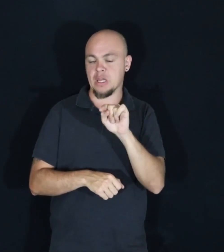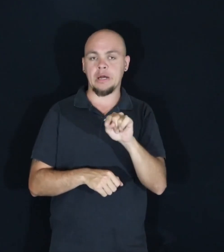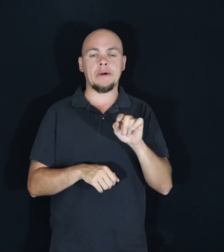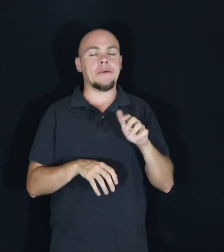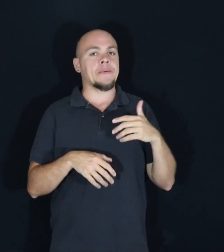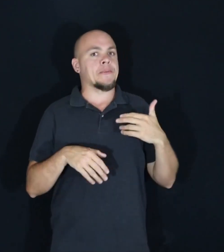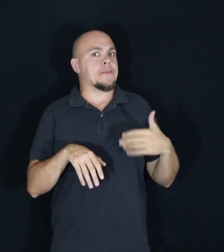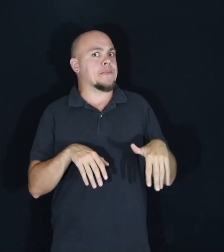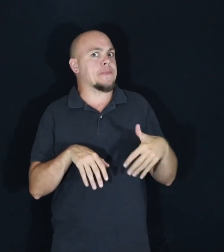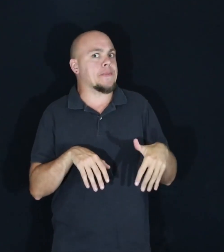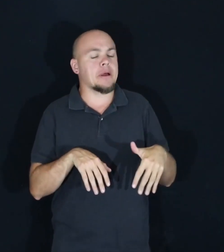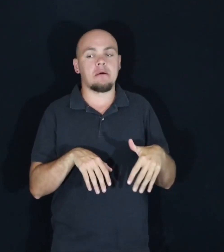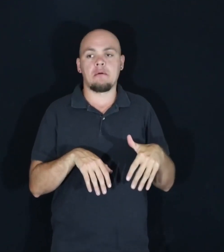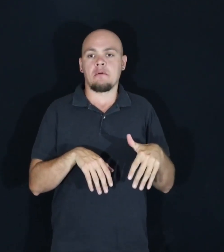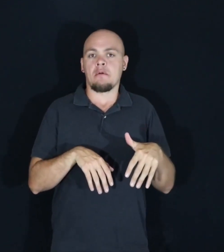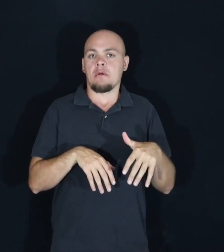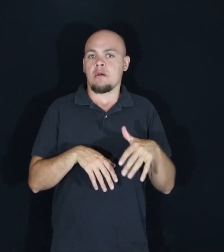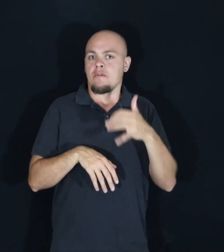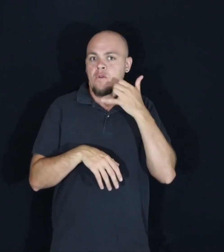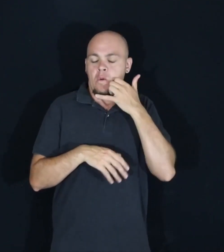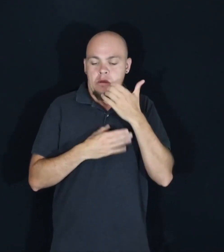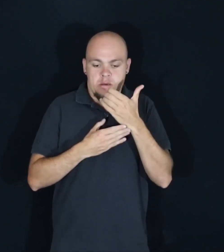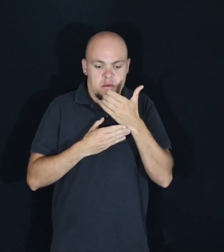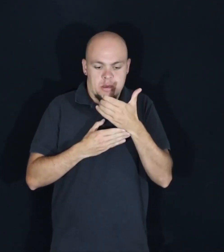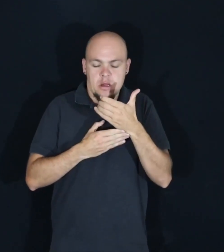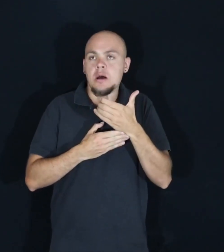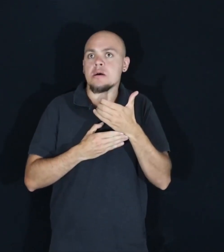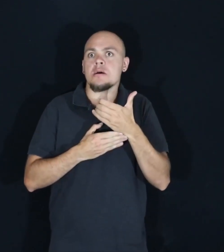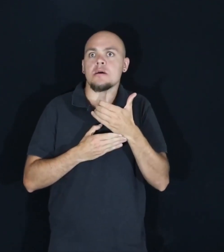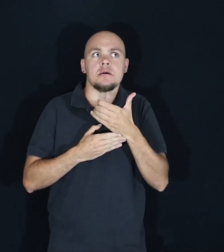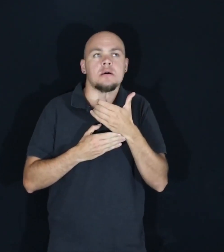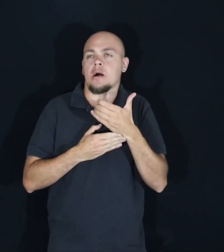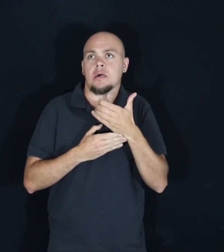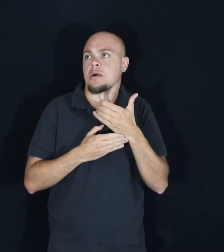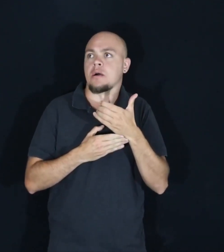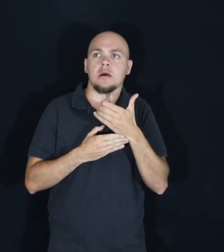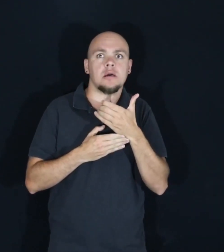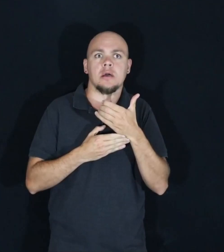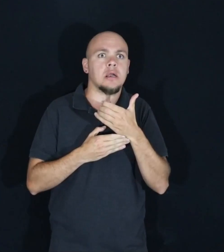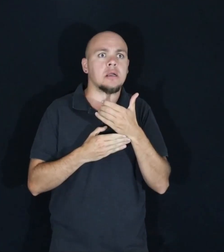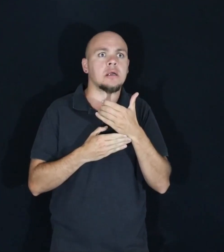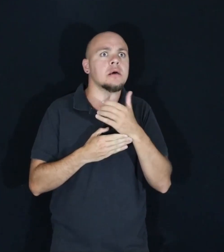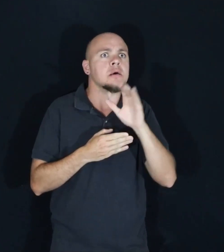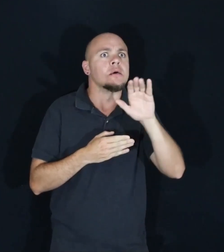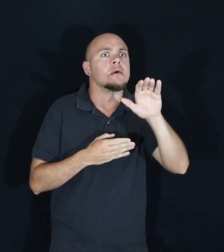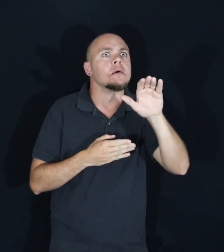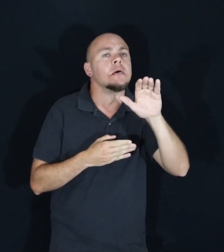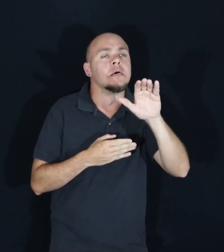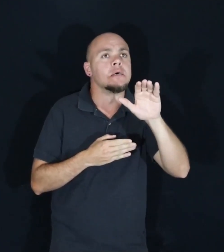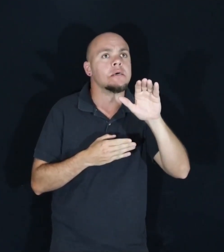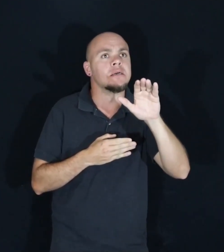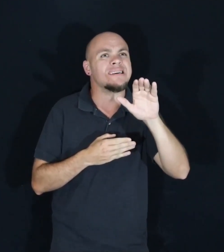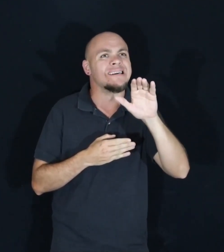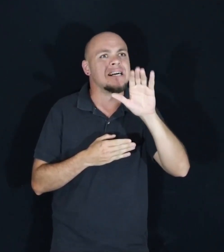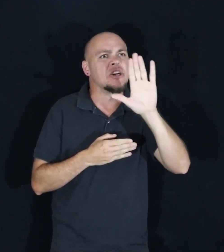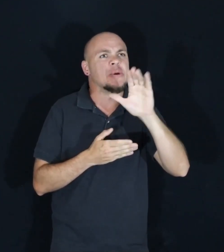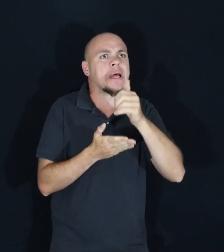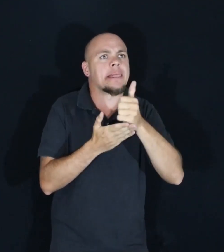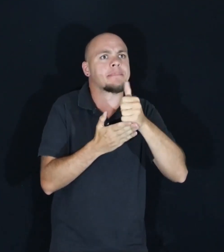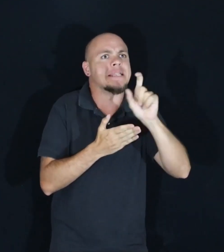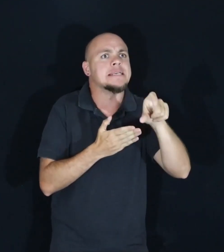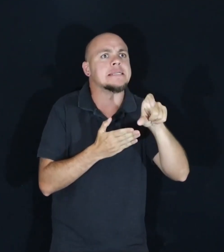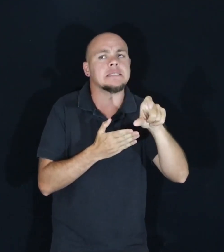nerves. She was clutching her cell phone. She was holding on tight to it. And she looked up at the employee and said, oh, my gosh, I need your help.